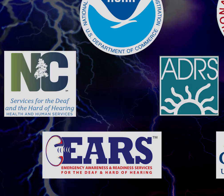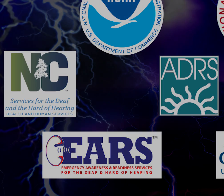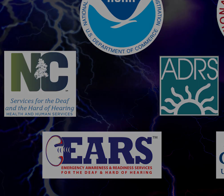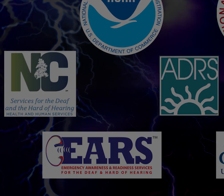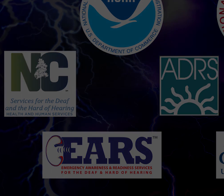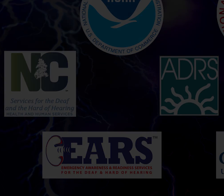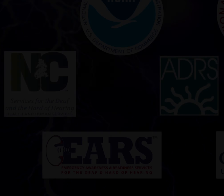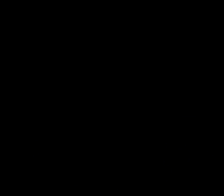We'll